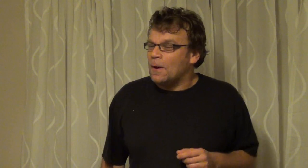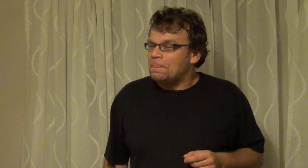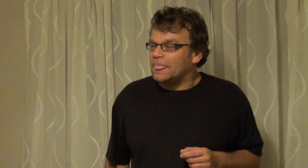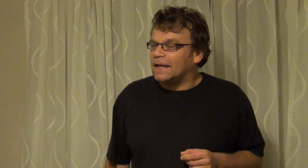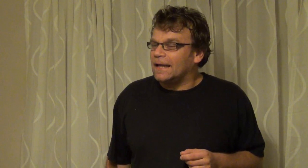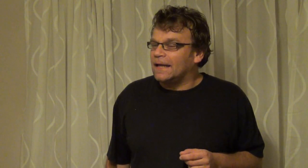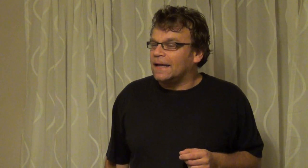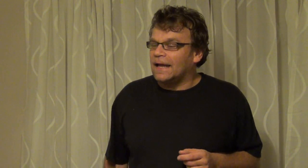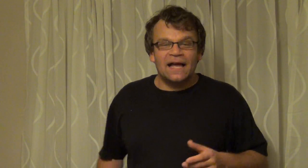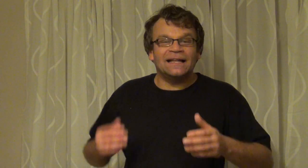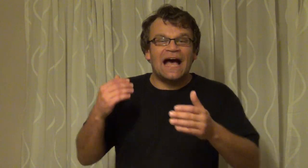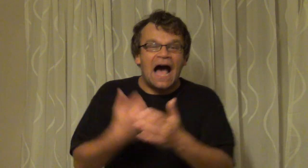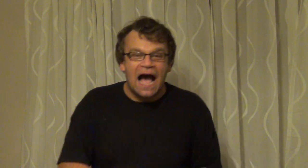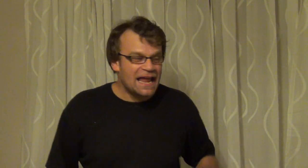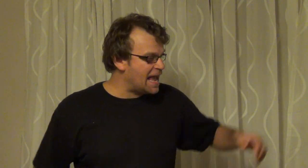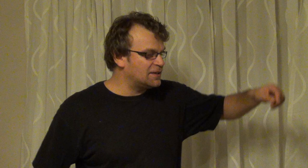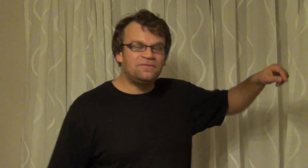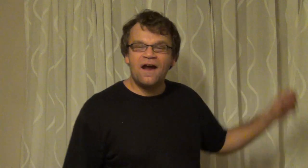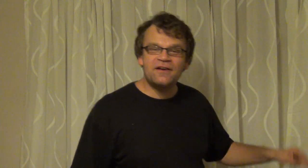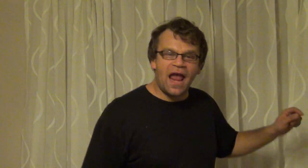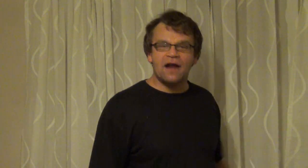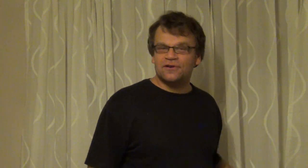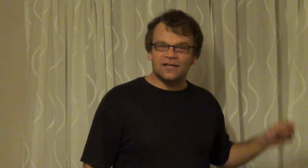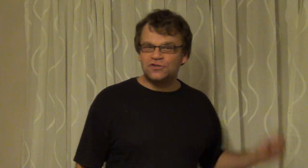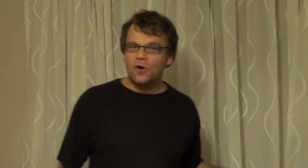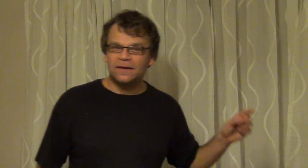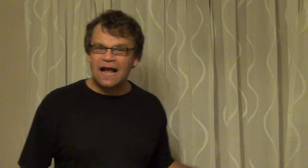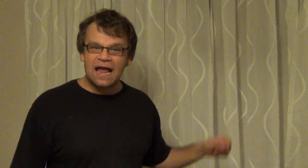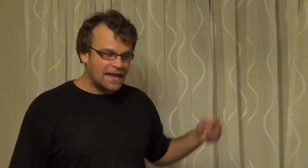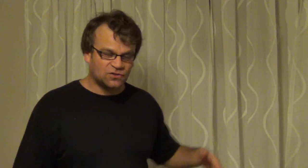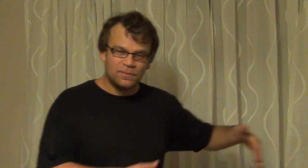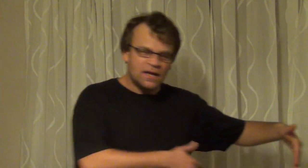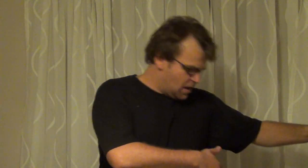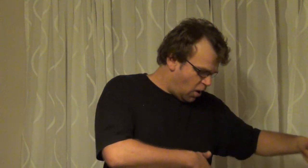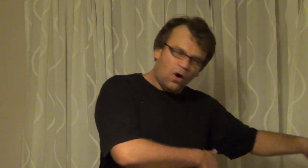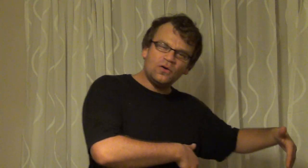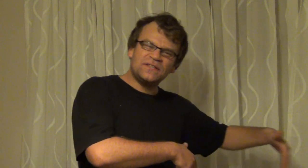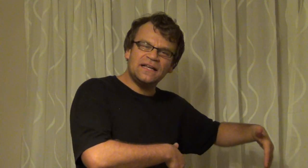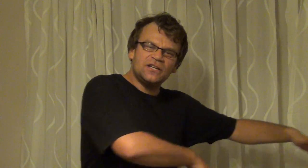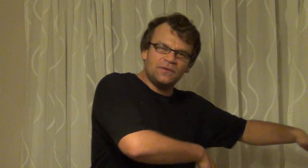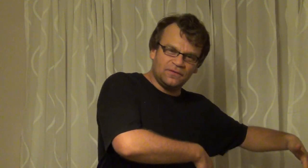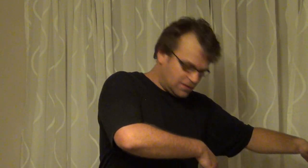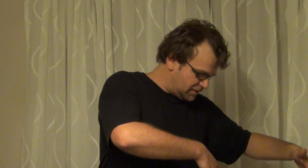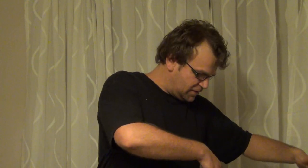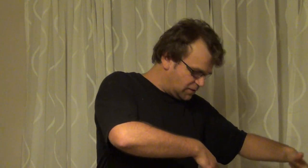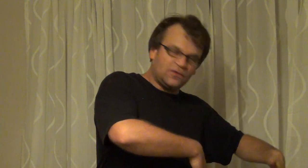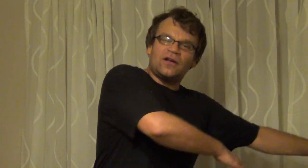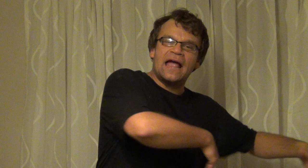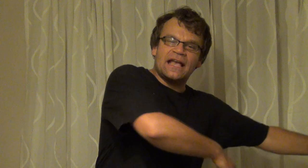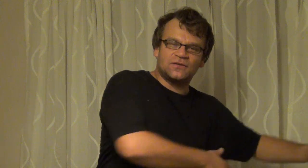and I had a very arrogant German guy next to me how do you say in English if the guy next